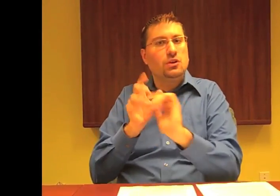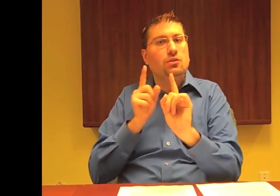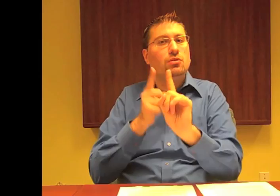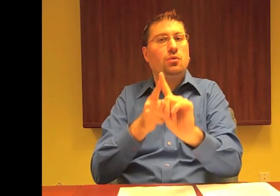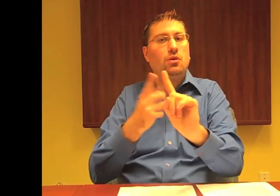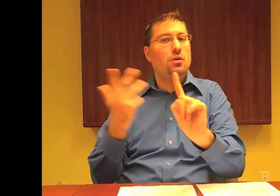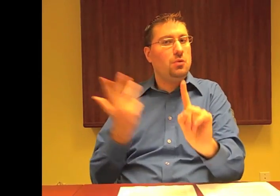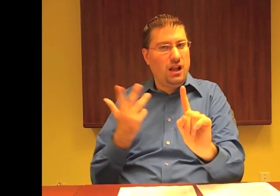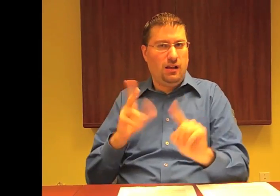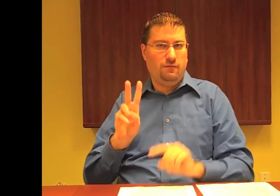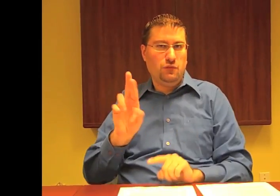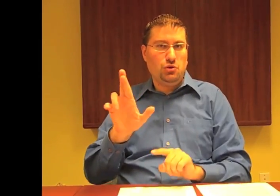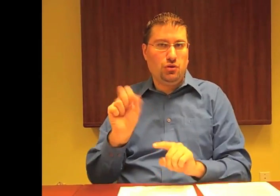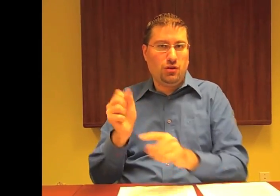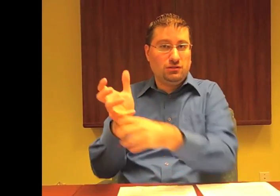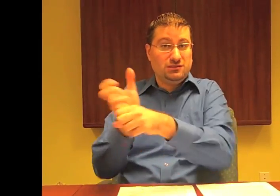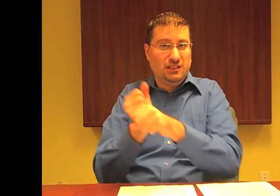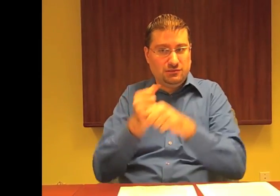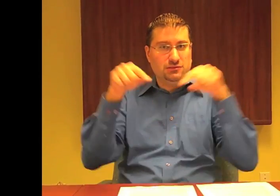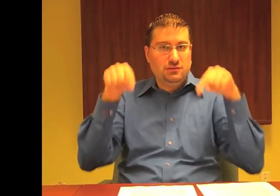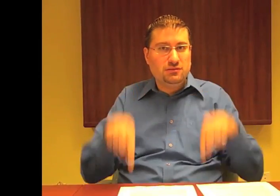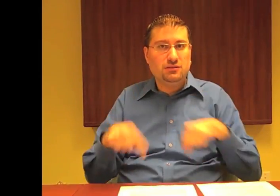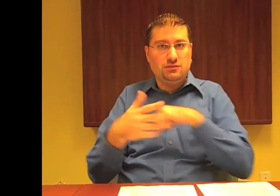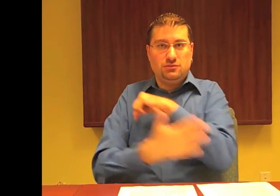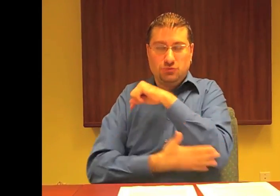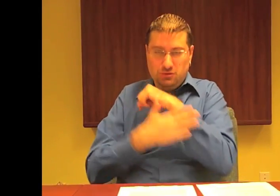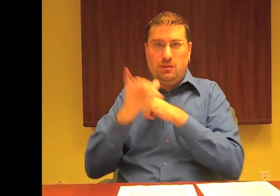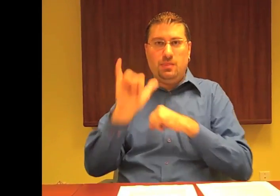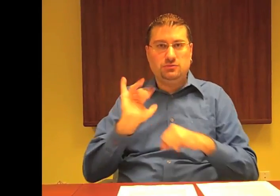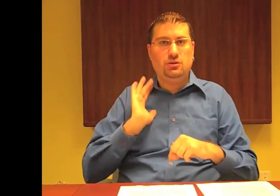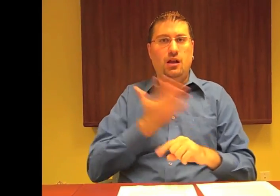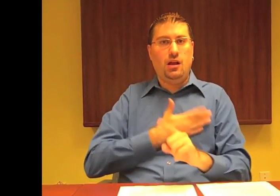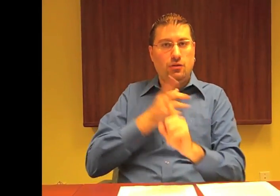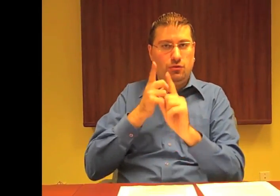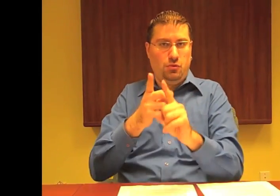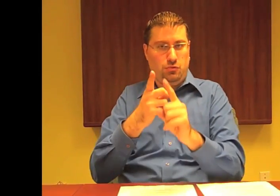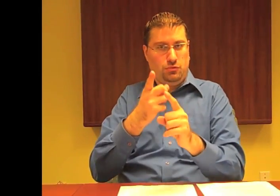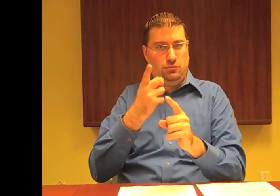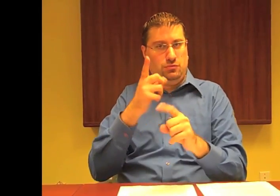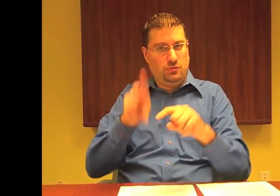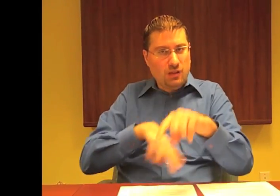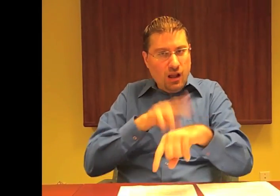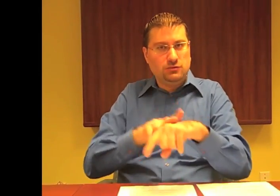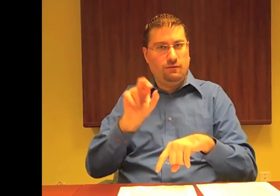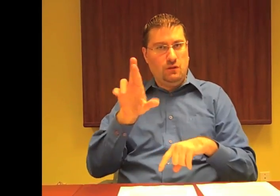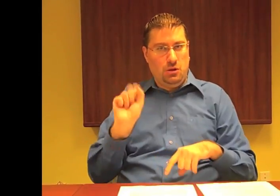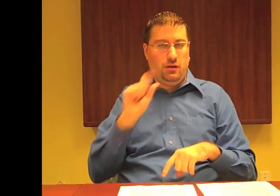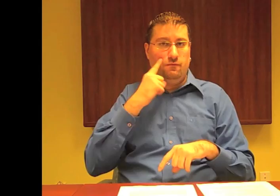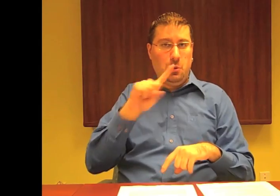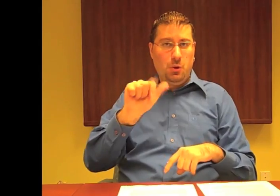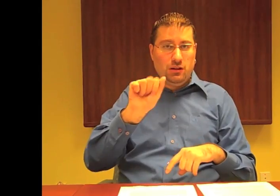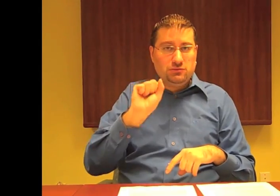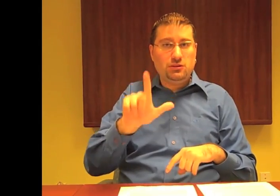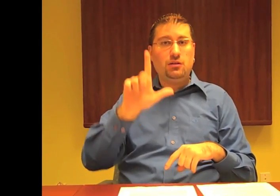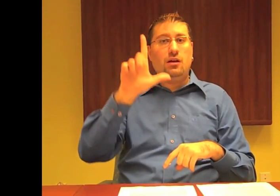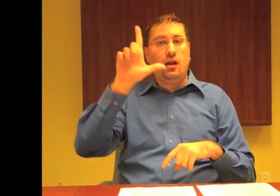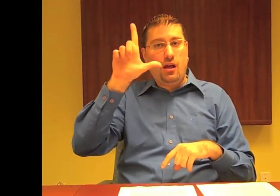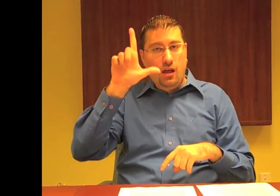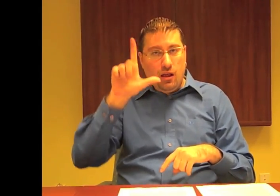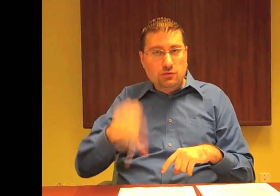for our common goal, to bring video relay services to Canada in official sign languages, ASL